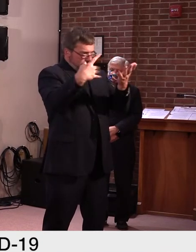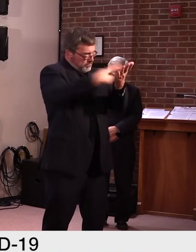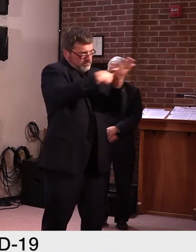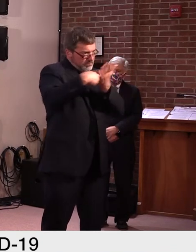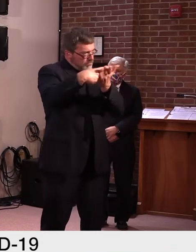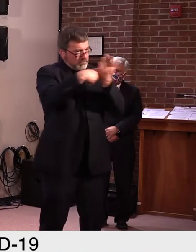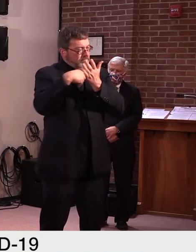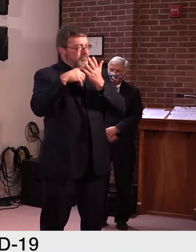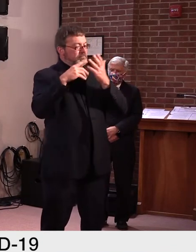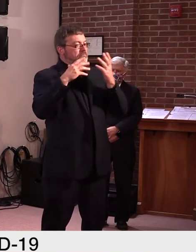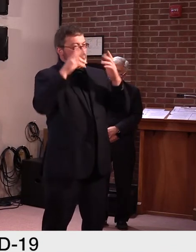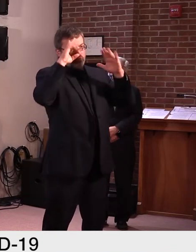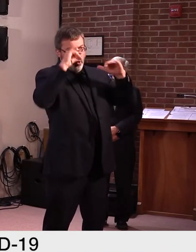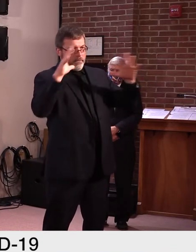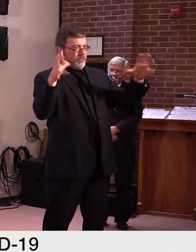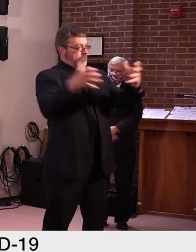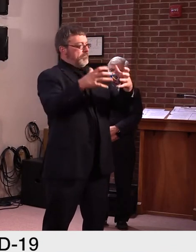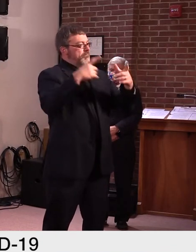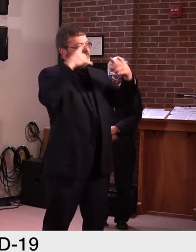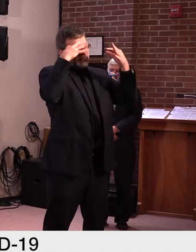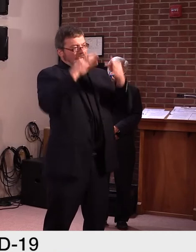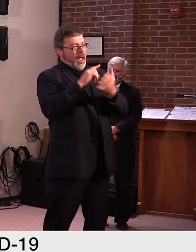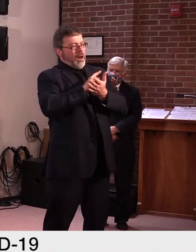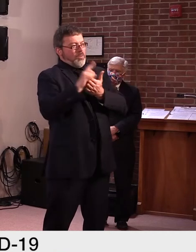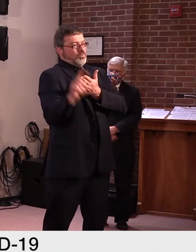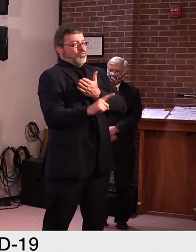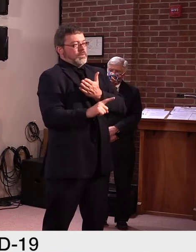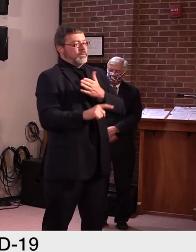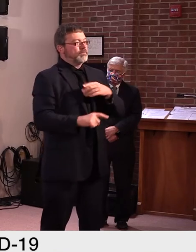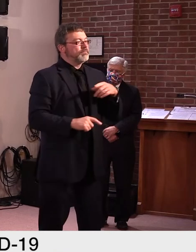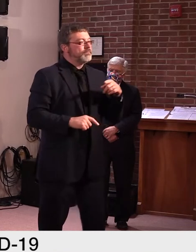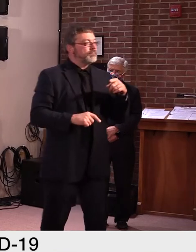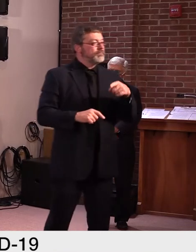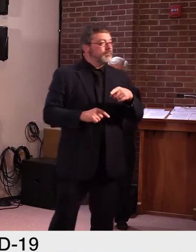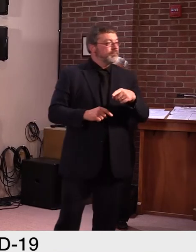Okay, so there's, there's no yes or no yet on next weekend?